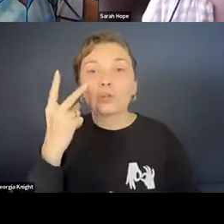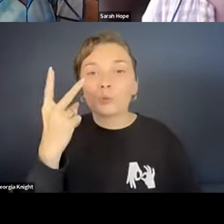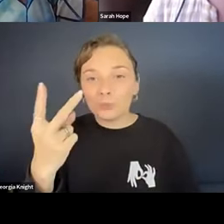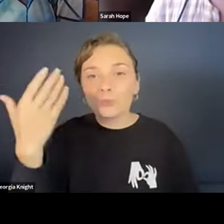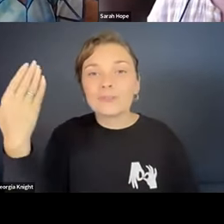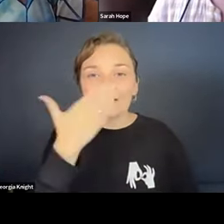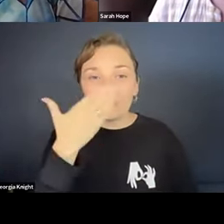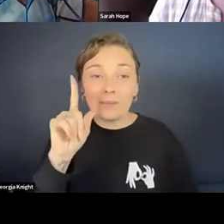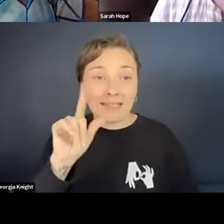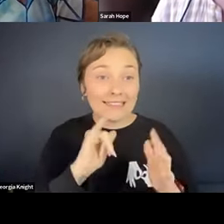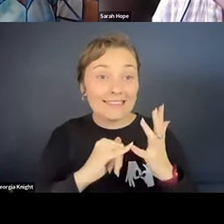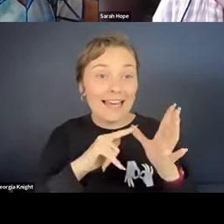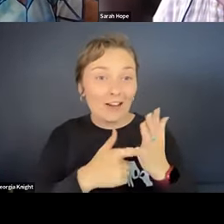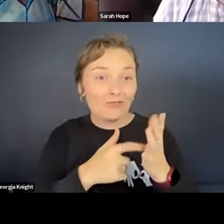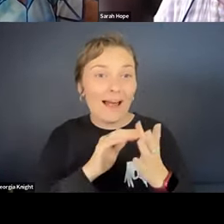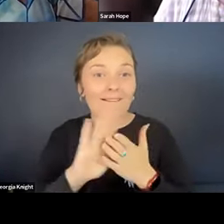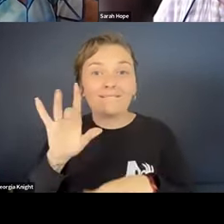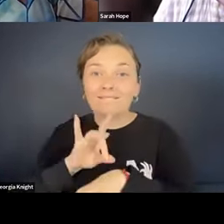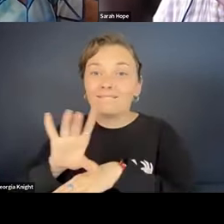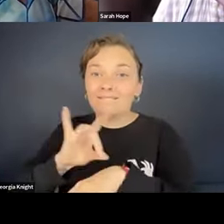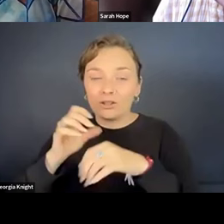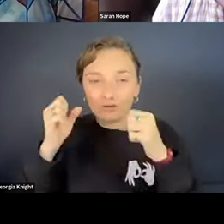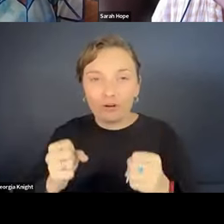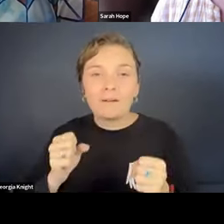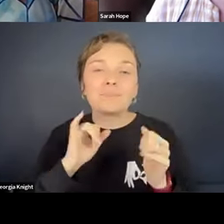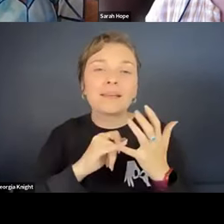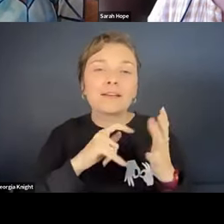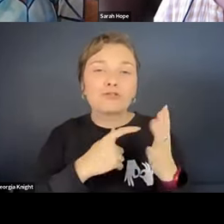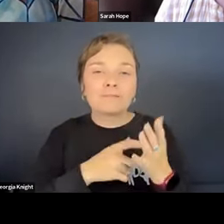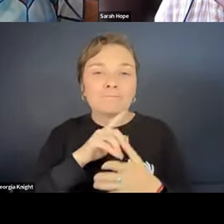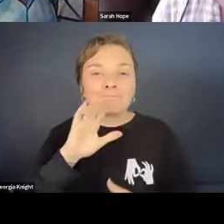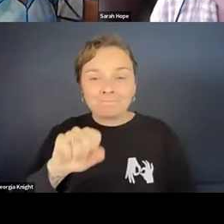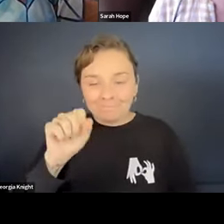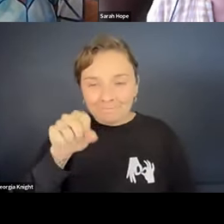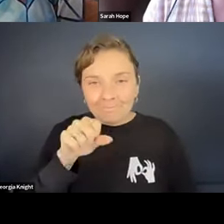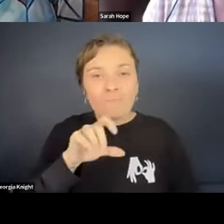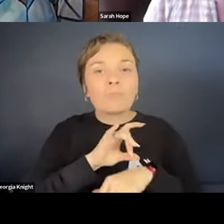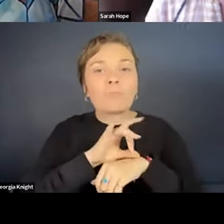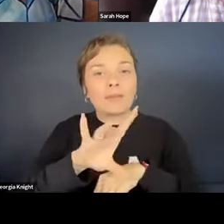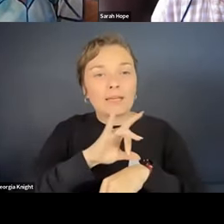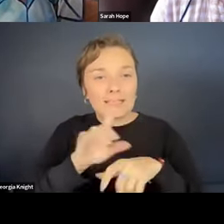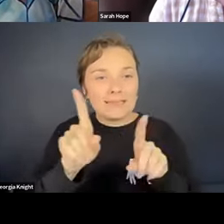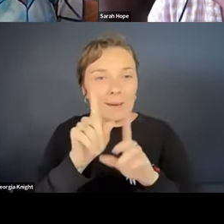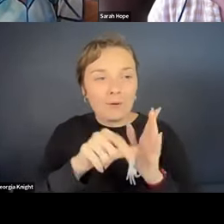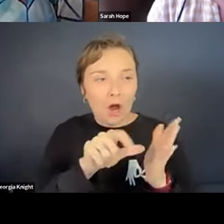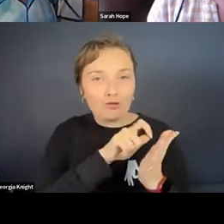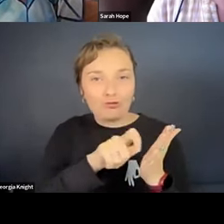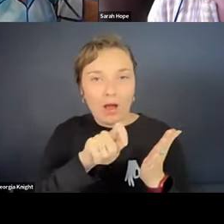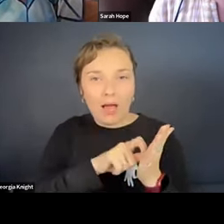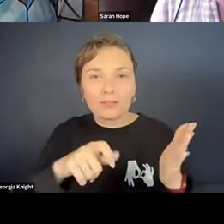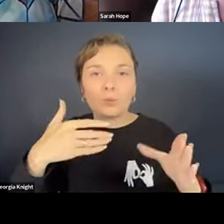But Sarah has consulted significantly. Yeah. So I've consulted as I was writing the workshops